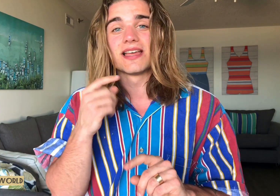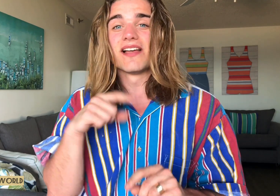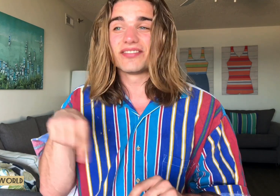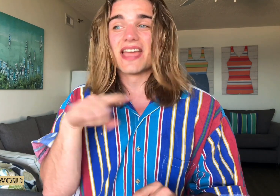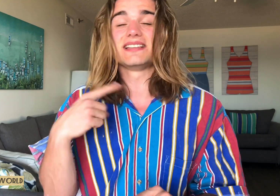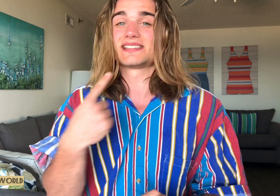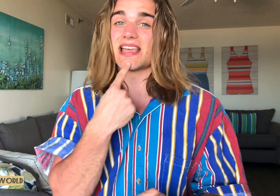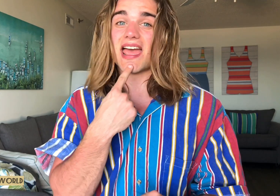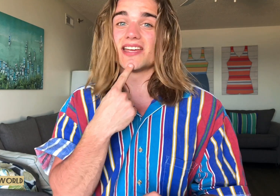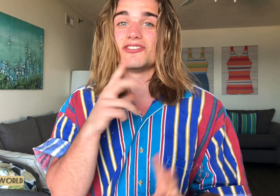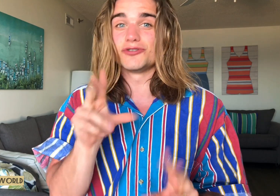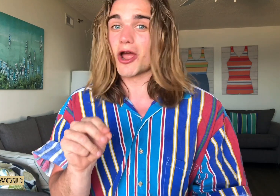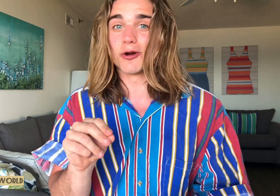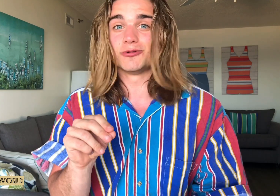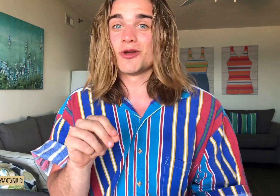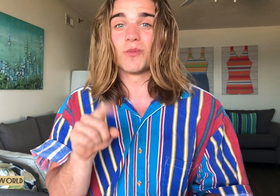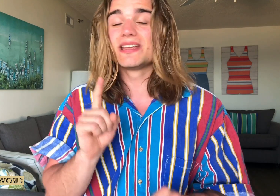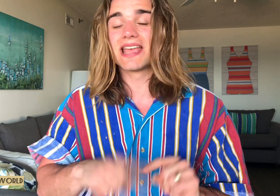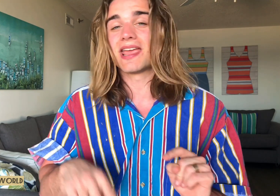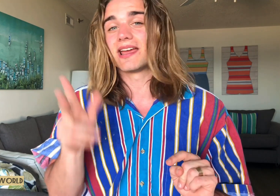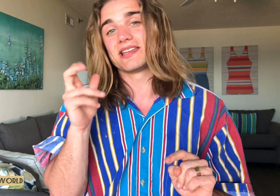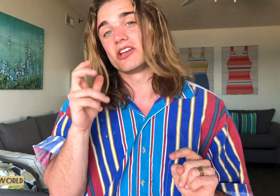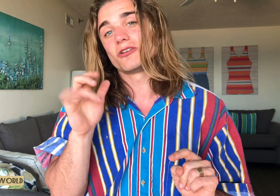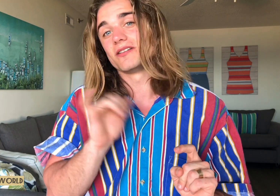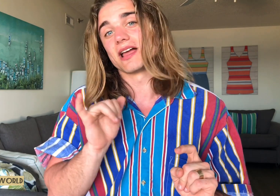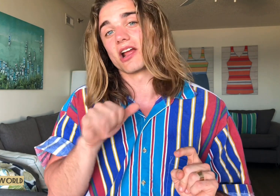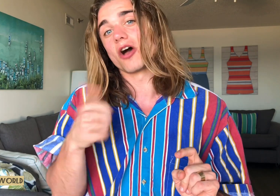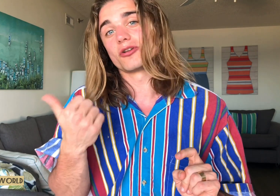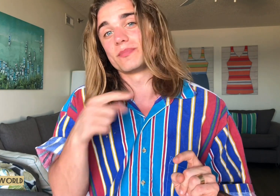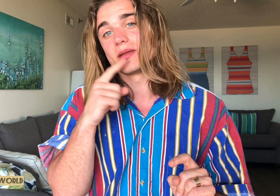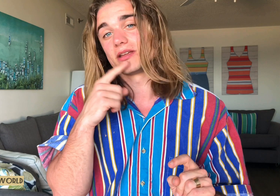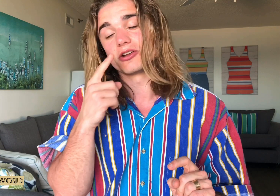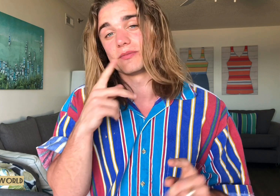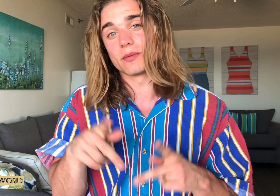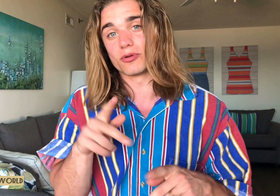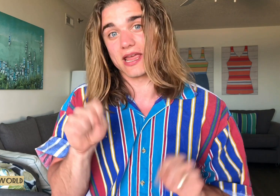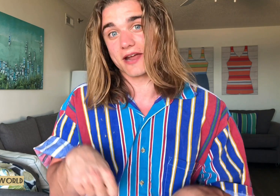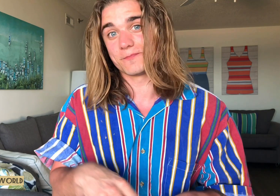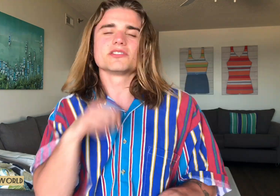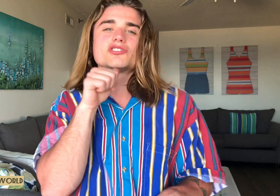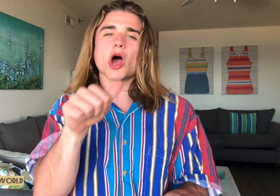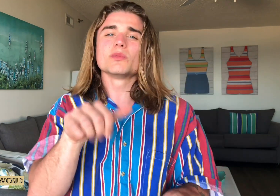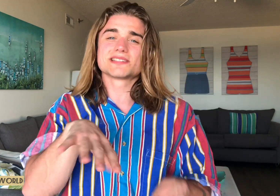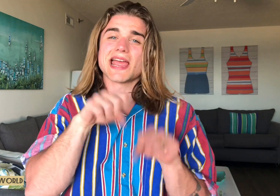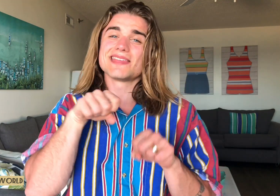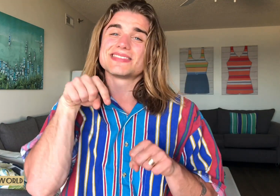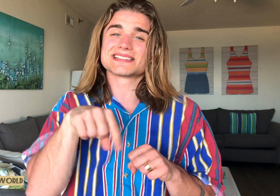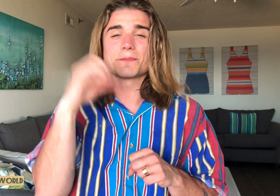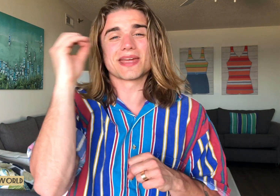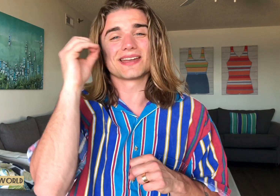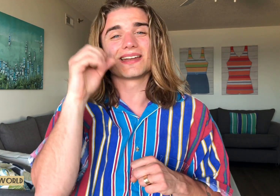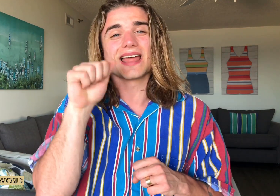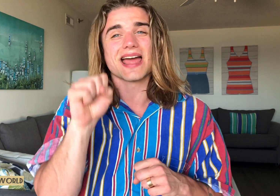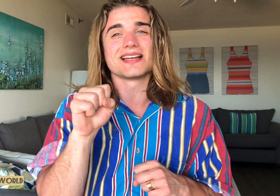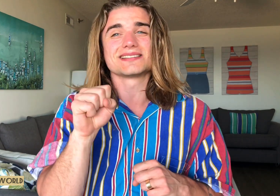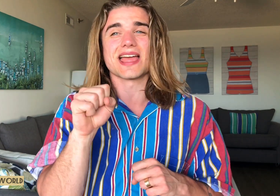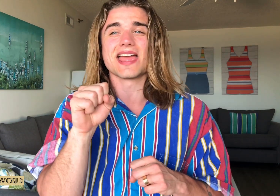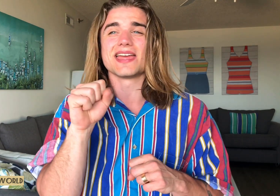they say, no, we can't hear like other hearing people can. Don't take this opinion as a